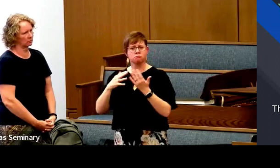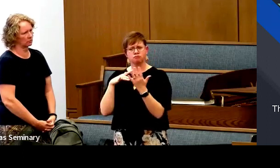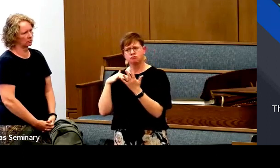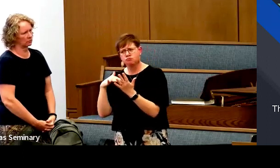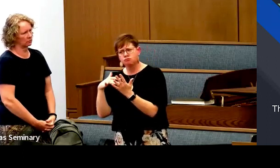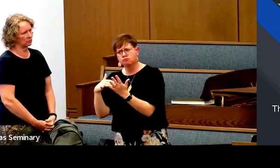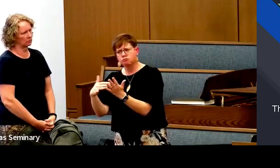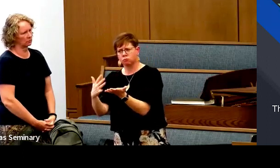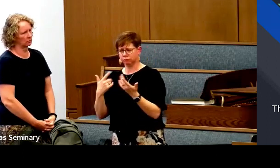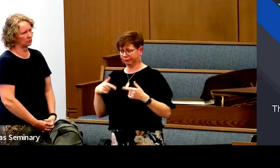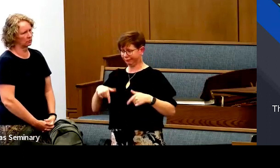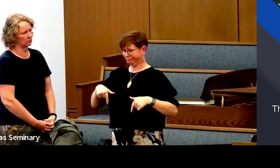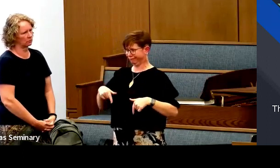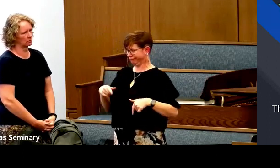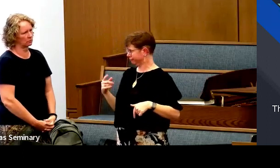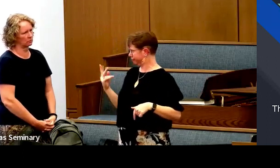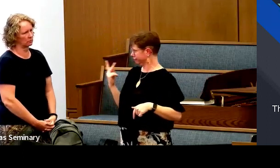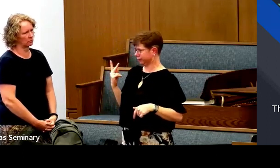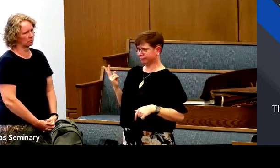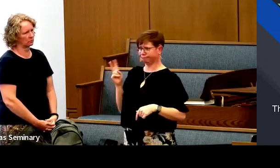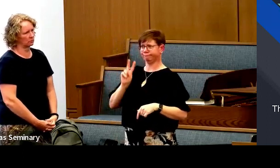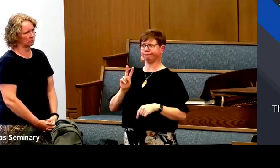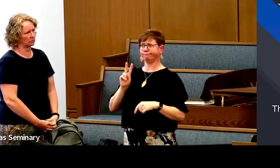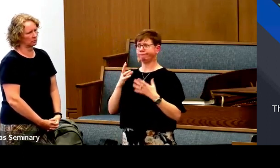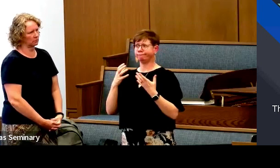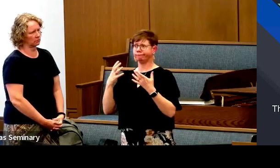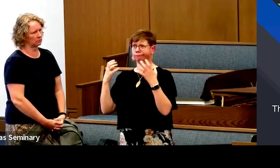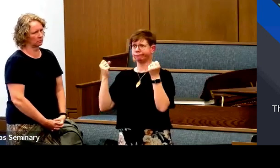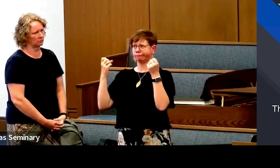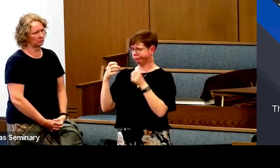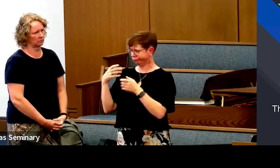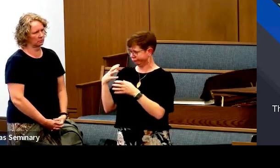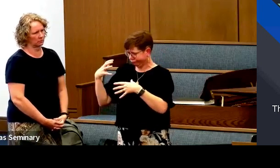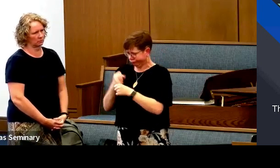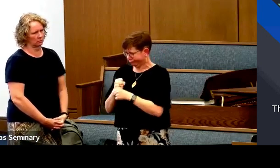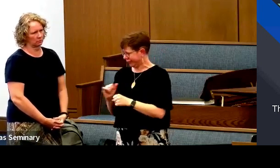for more clarification.